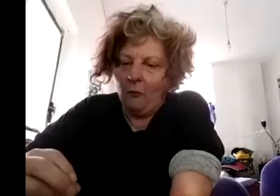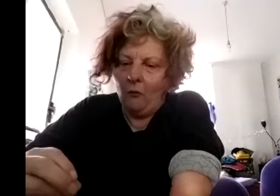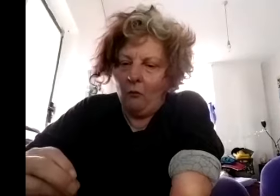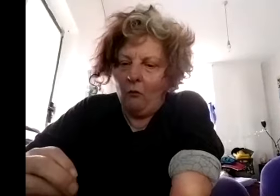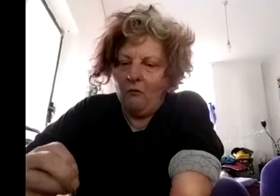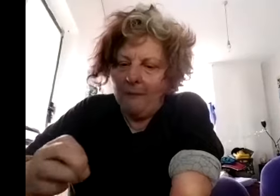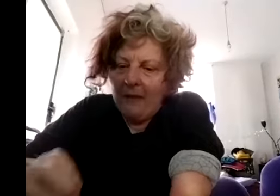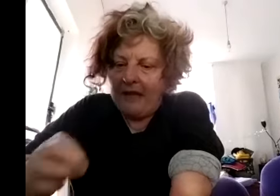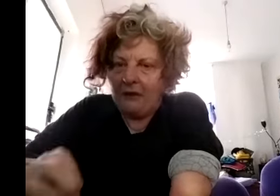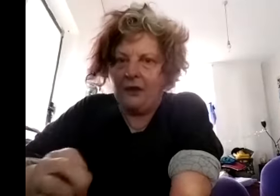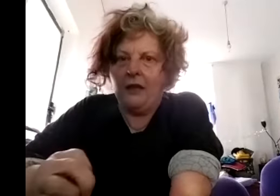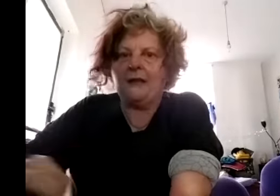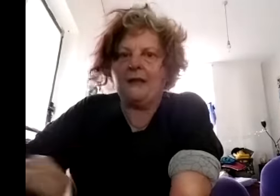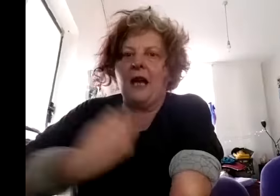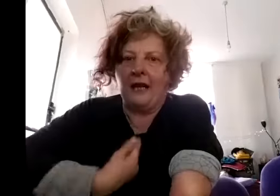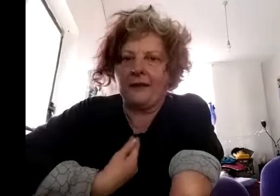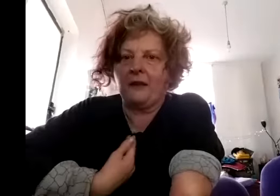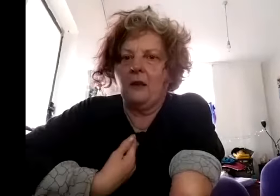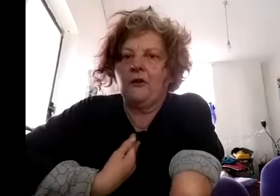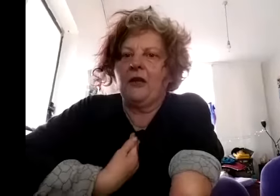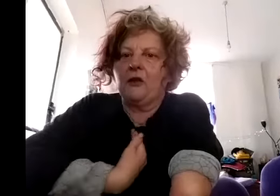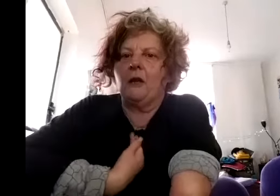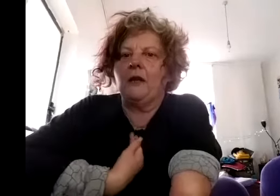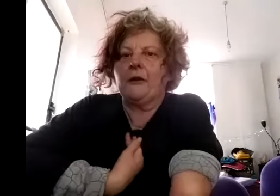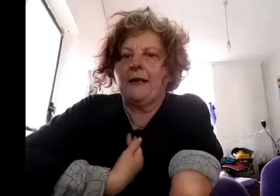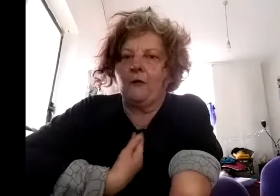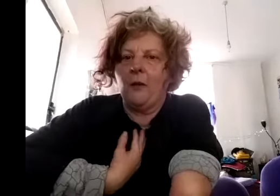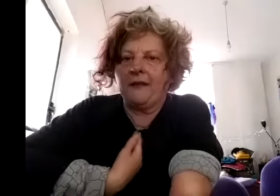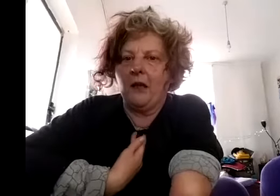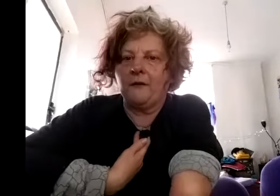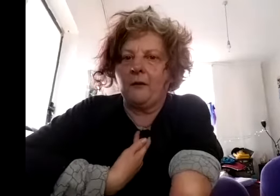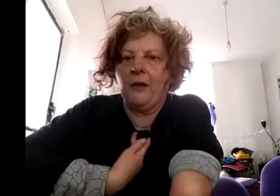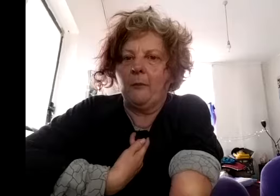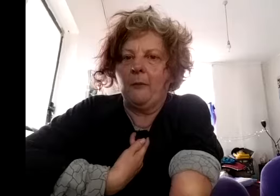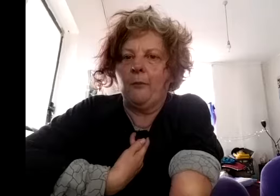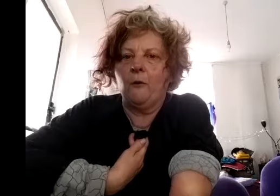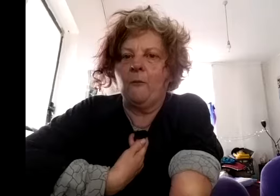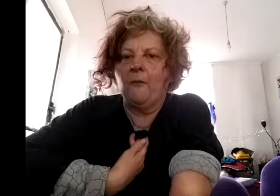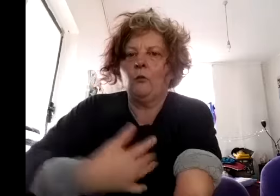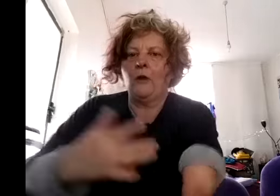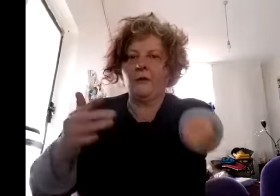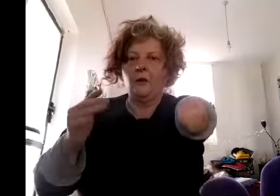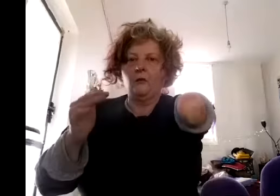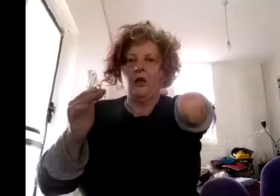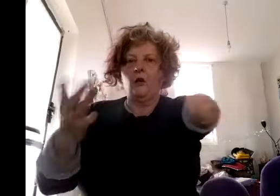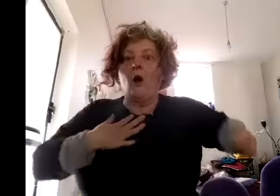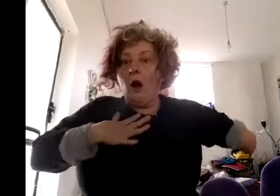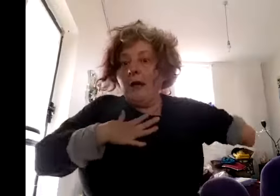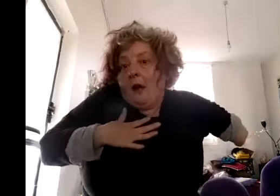main concern is for us to internally transform ourselves from being people with you know i i would